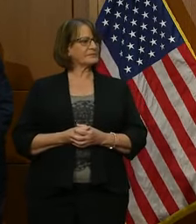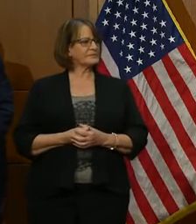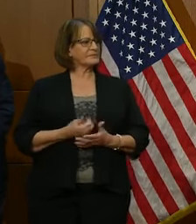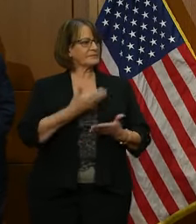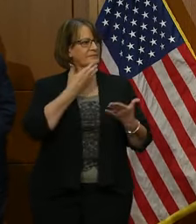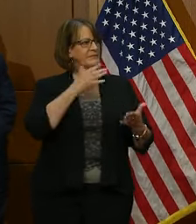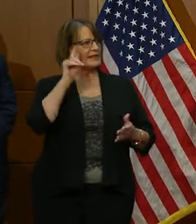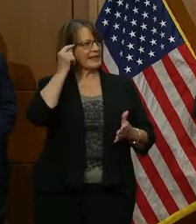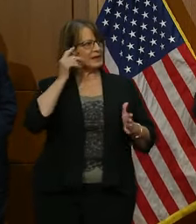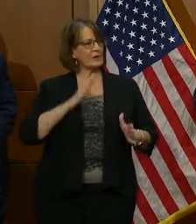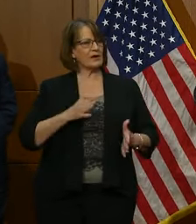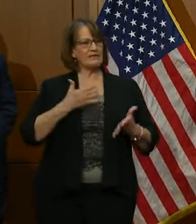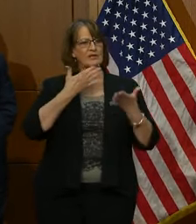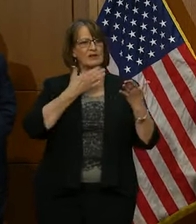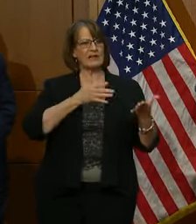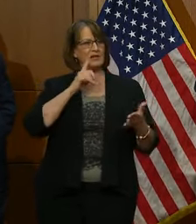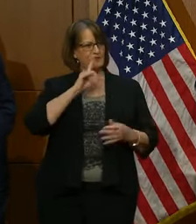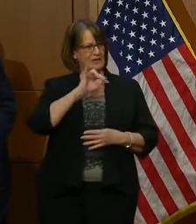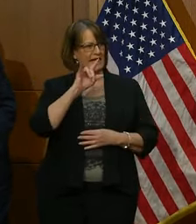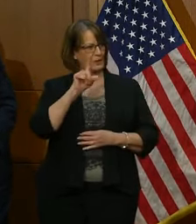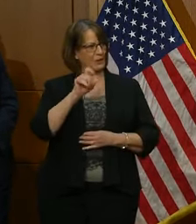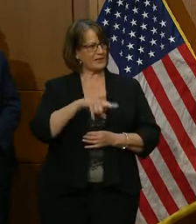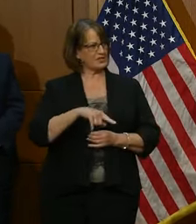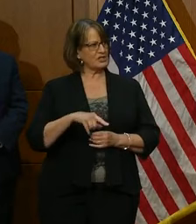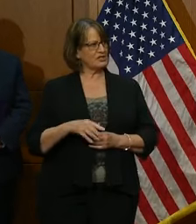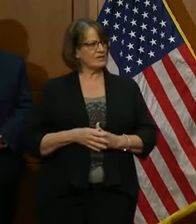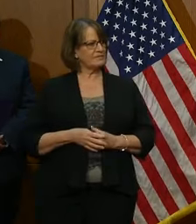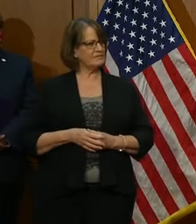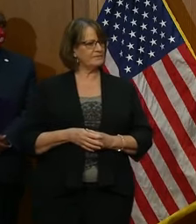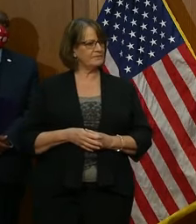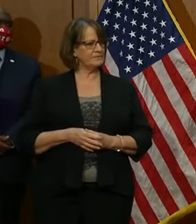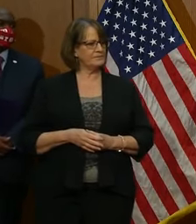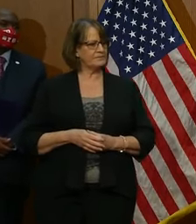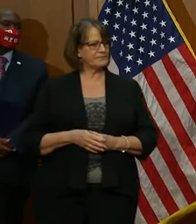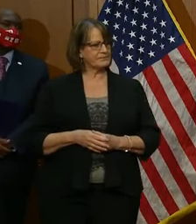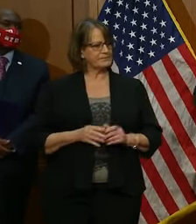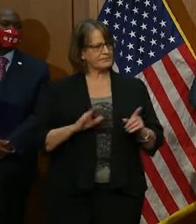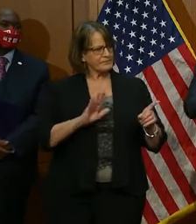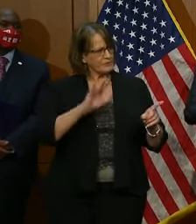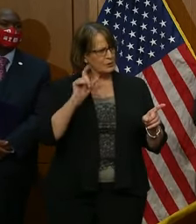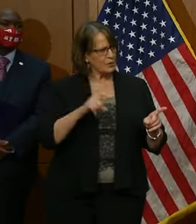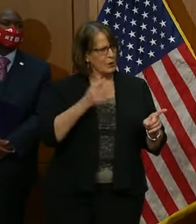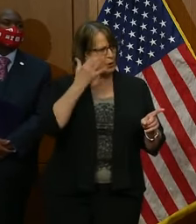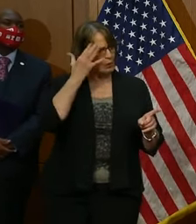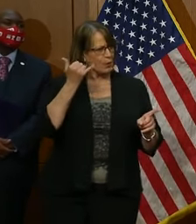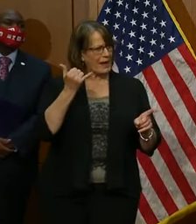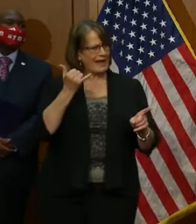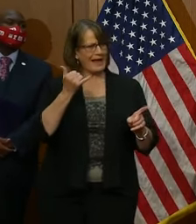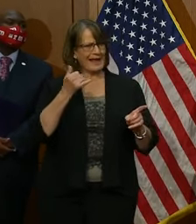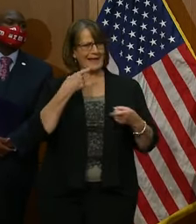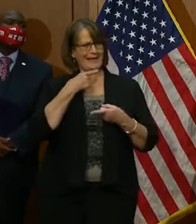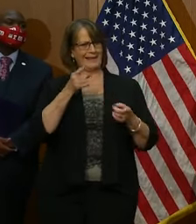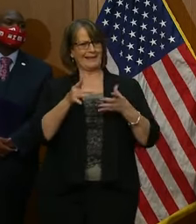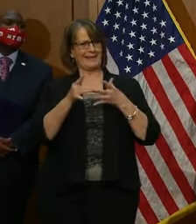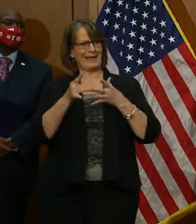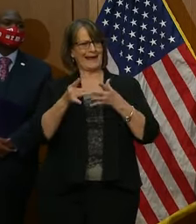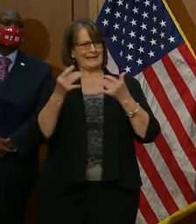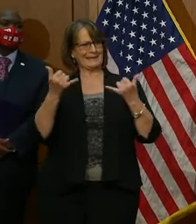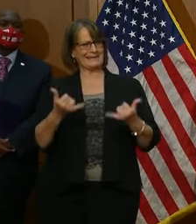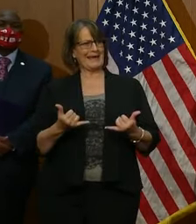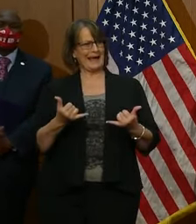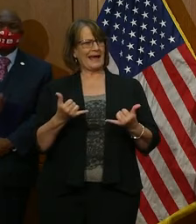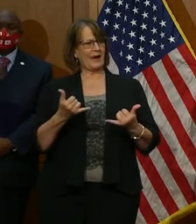Thank you, Governor. And thank you for the question. I believe the question was, you know, why is this guidance coming out now in the